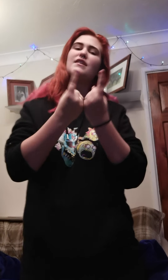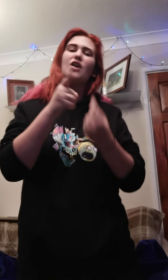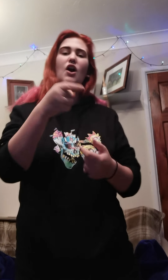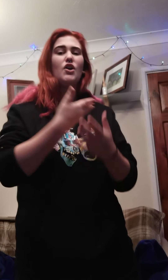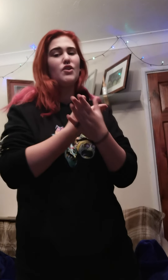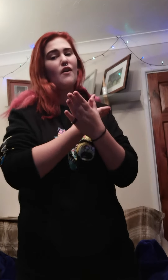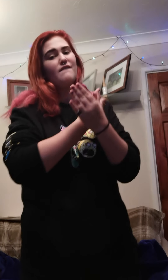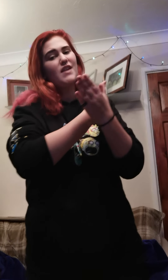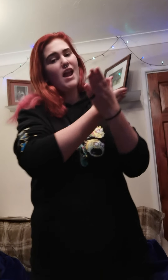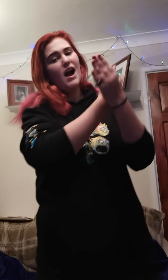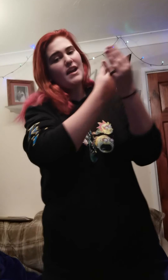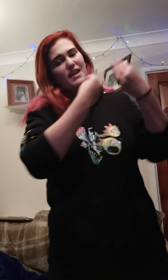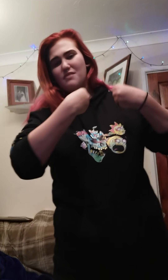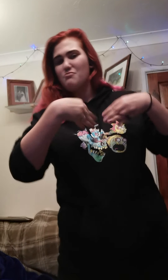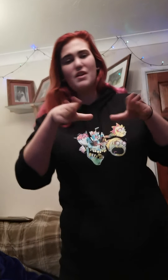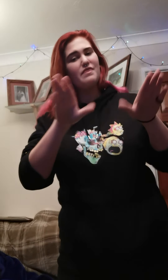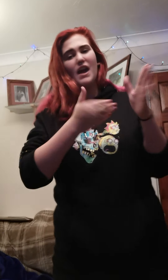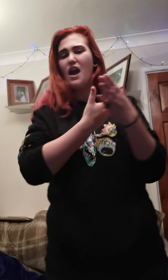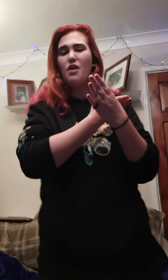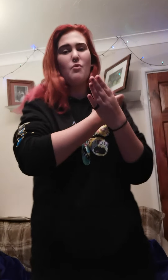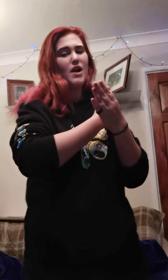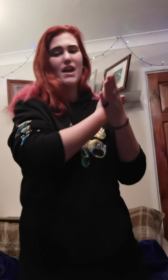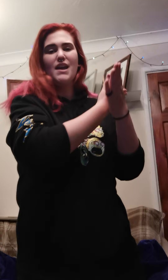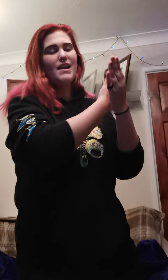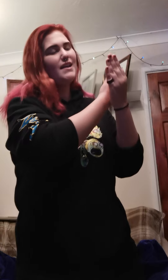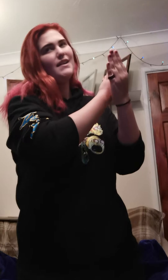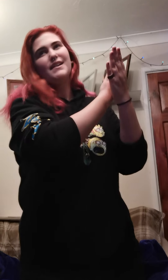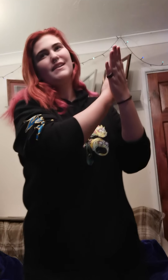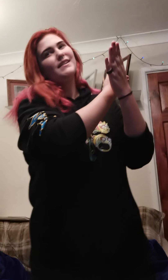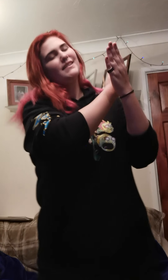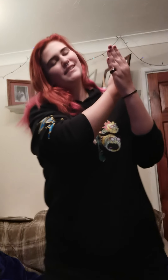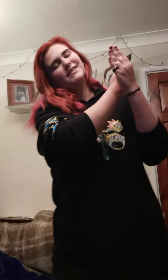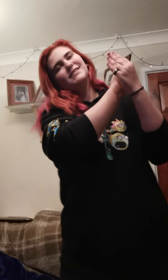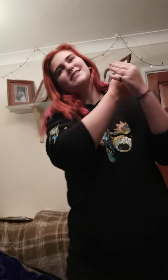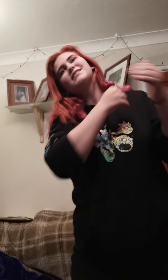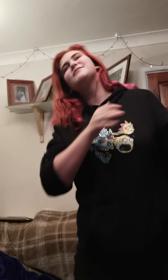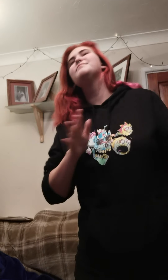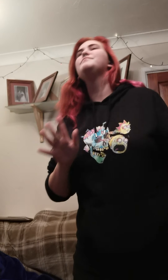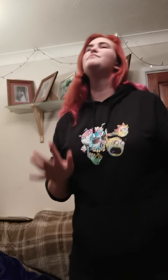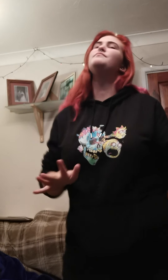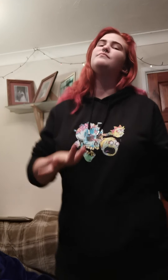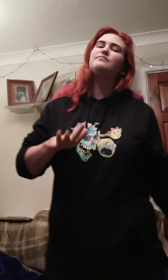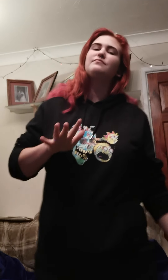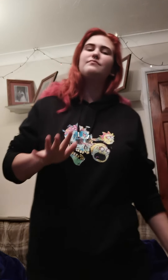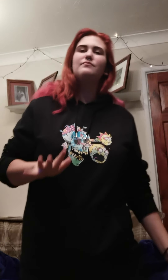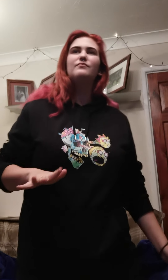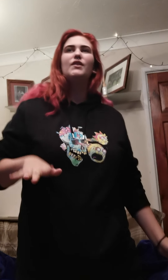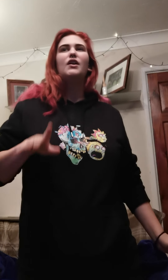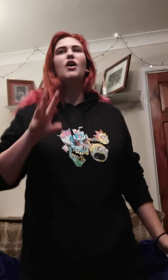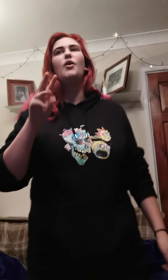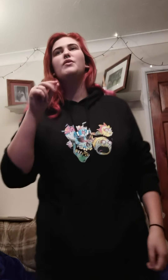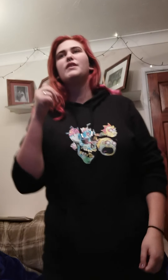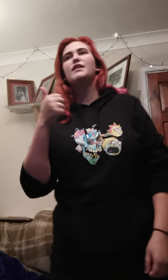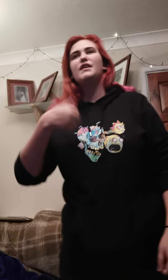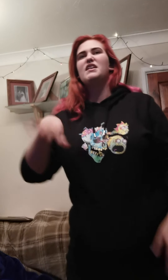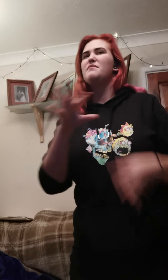You're flying without waiting Oh, it's true You